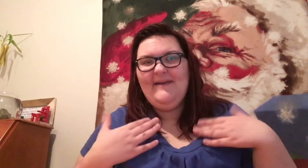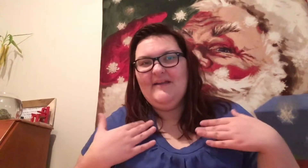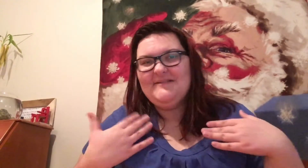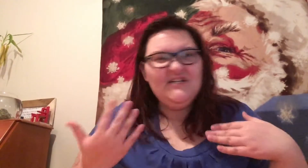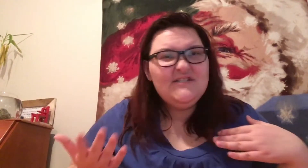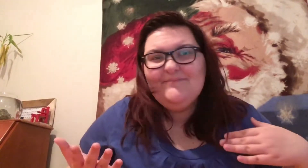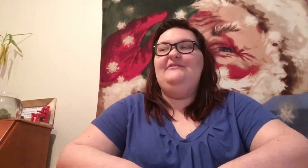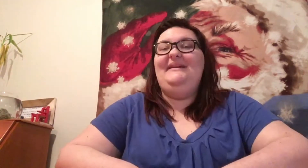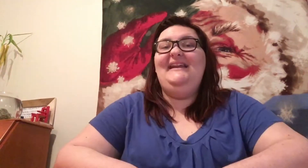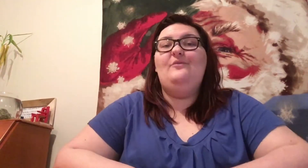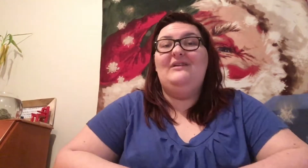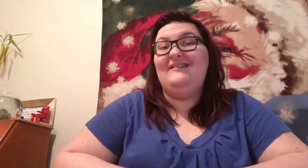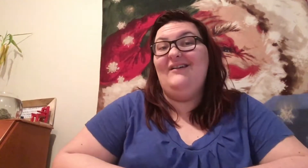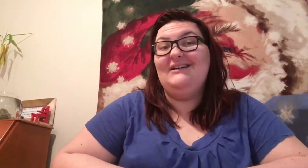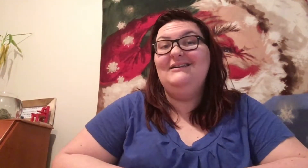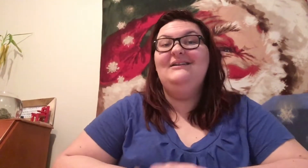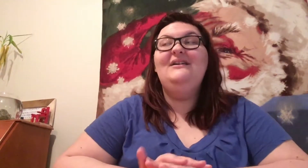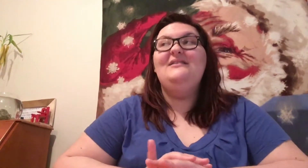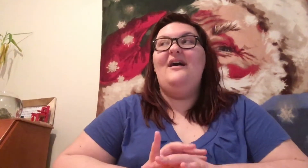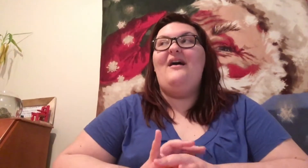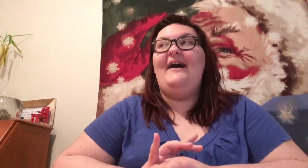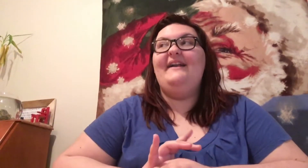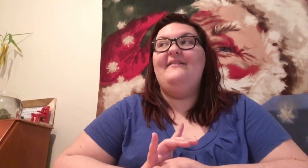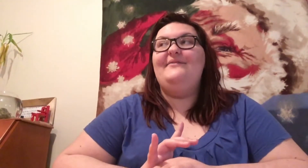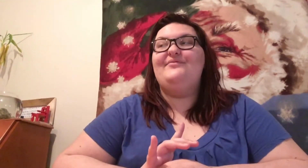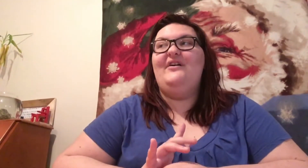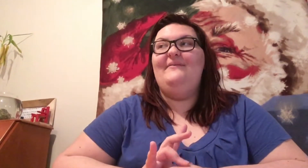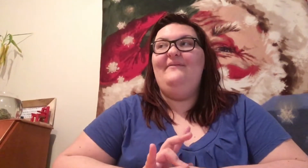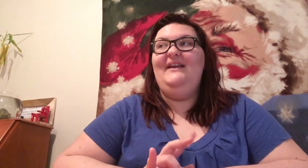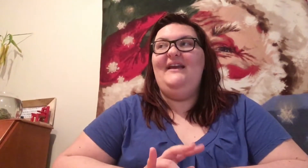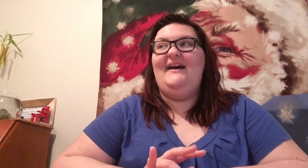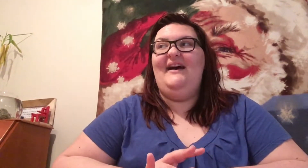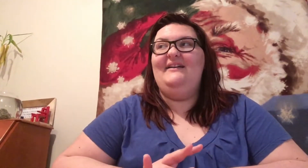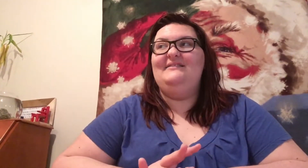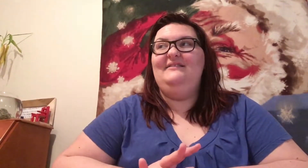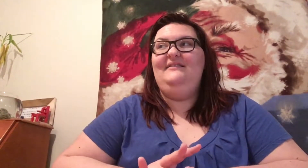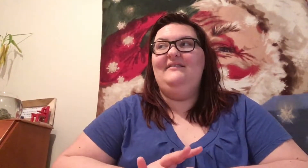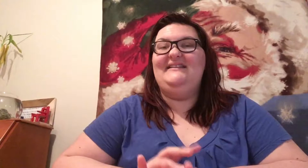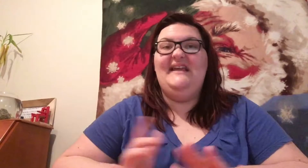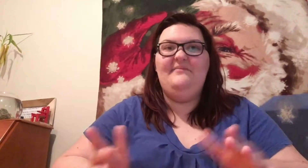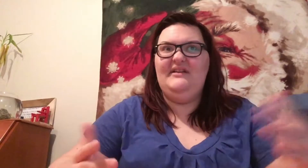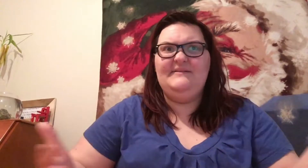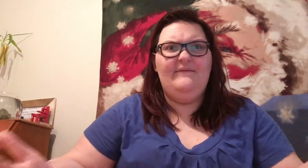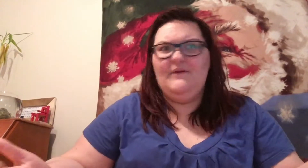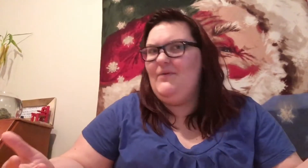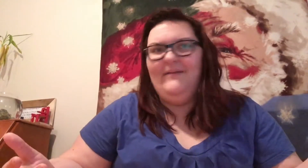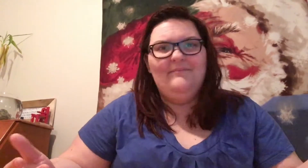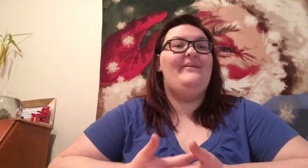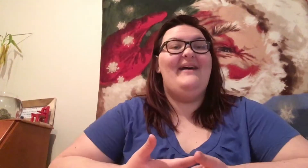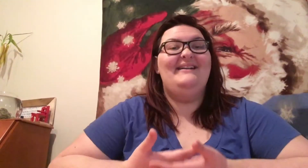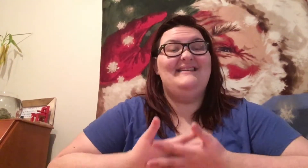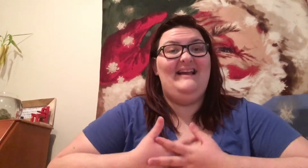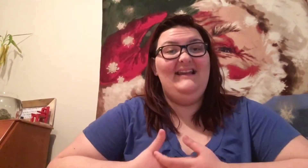makeup skills were meeting at 1 o'clock. I got there probably at, like, 10 minutes before 1 about anxiety